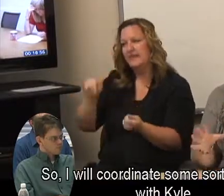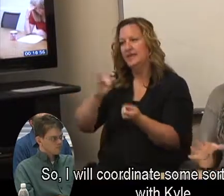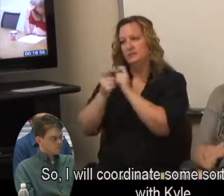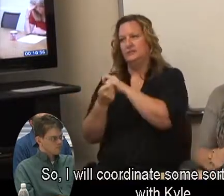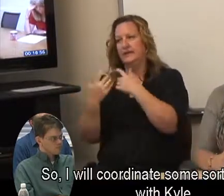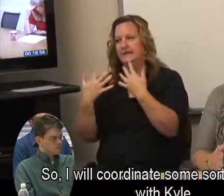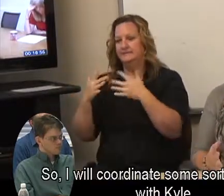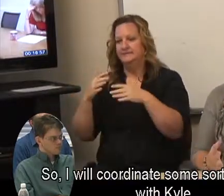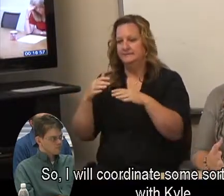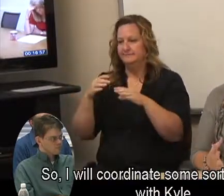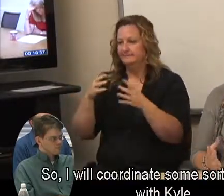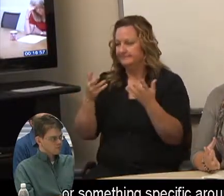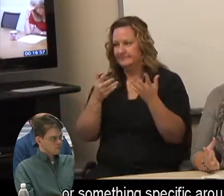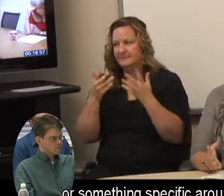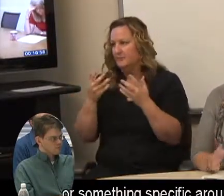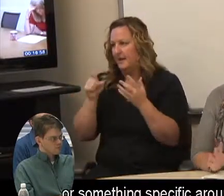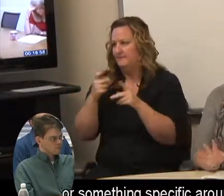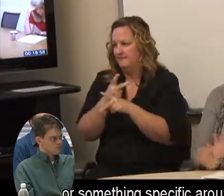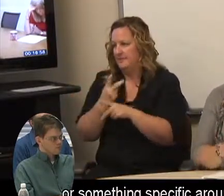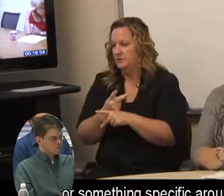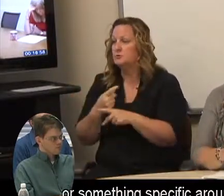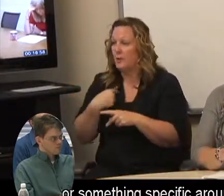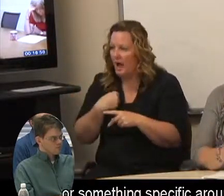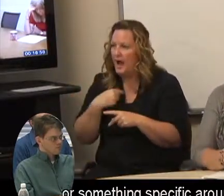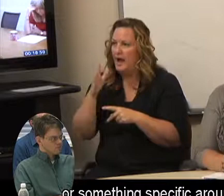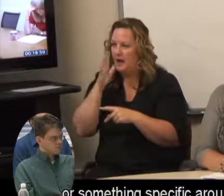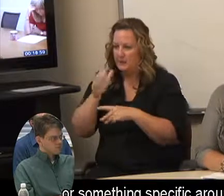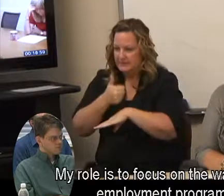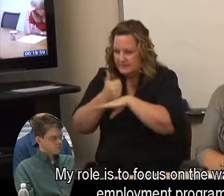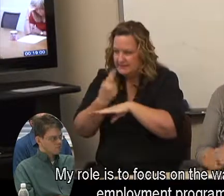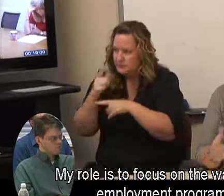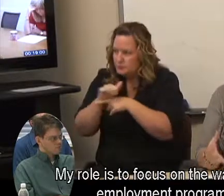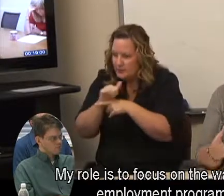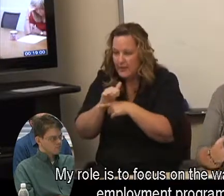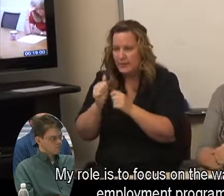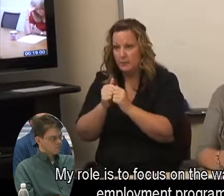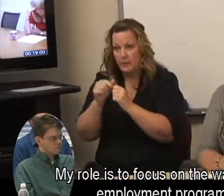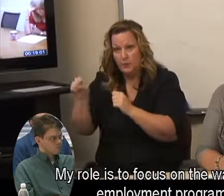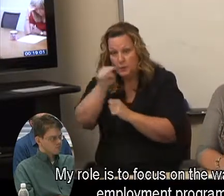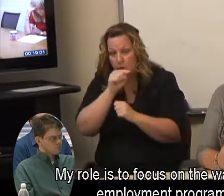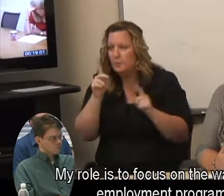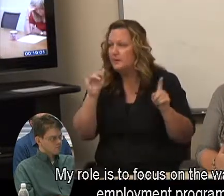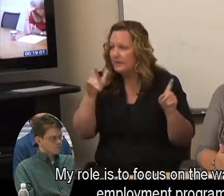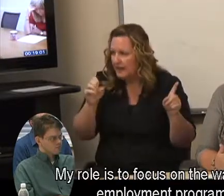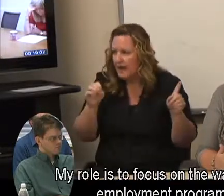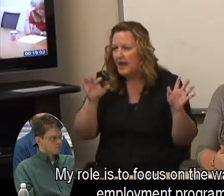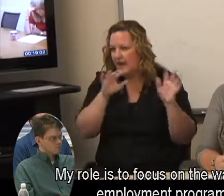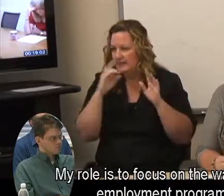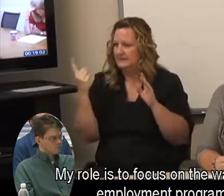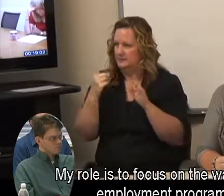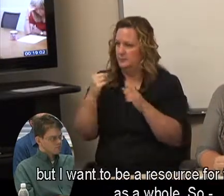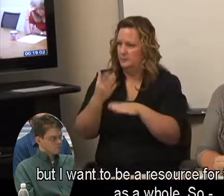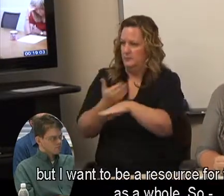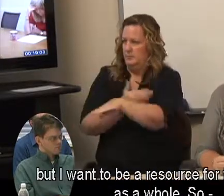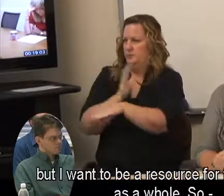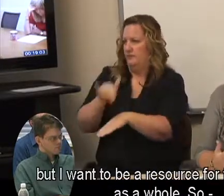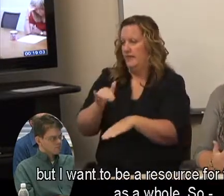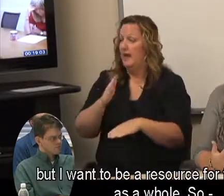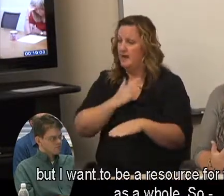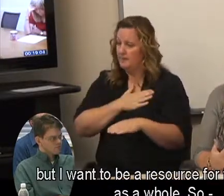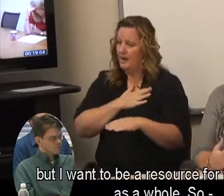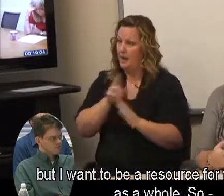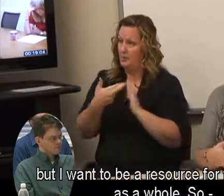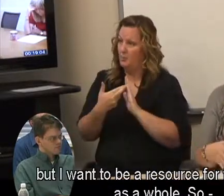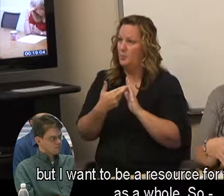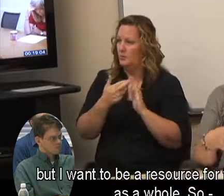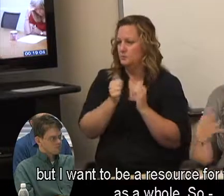sort of training with Kyle or something specific around that. I mean, my role is to focus on the waiting list employment program, but I want to be